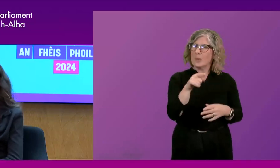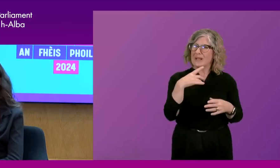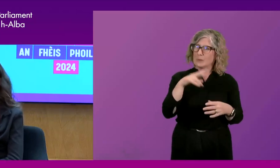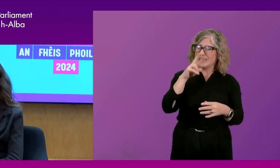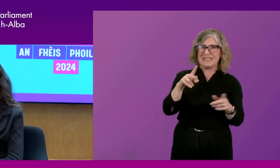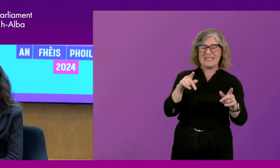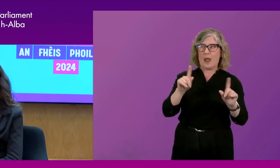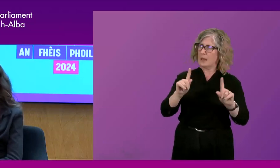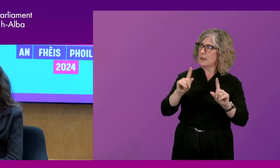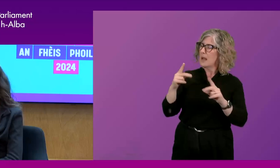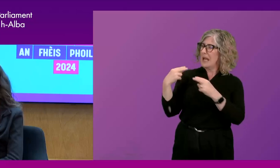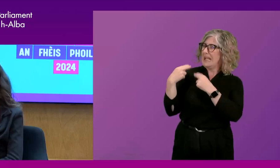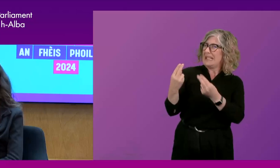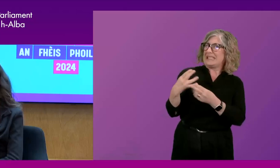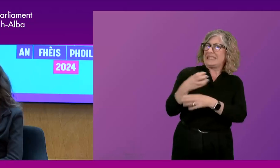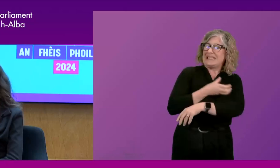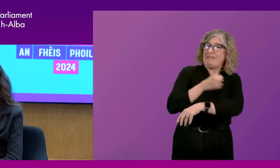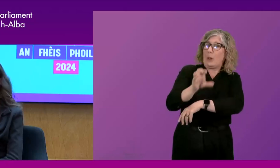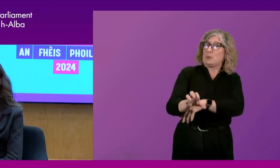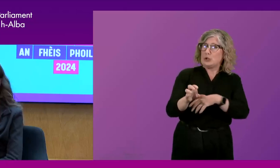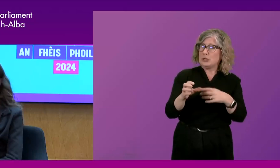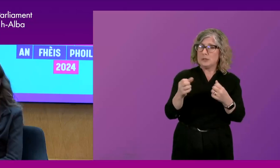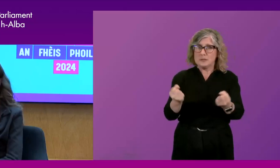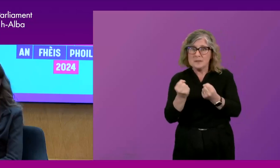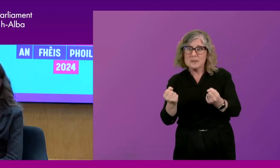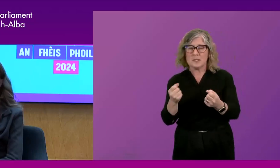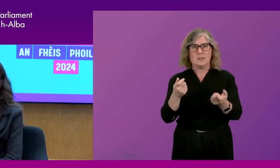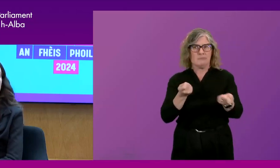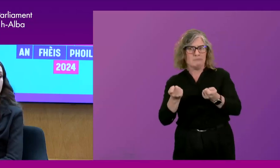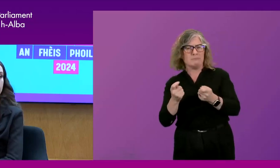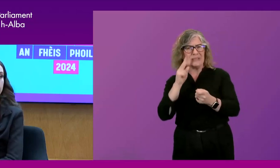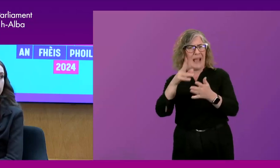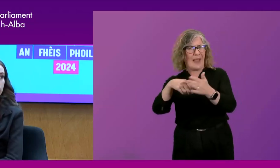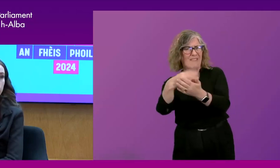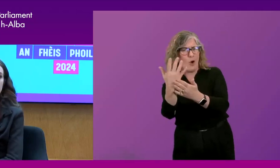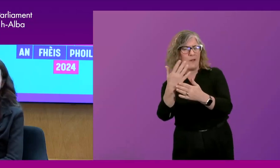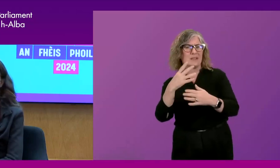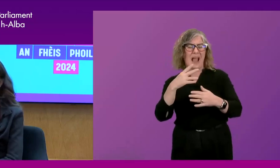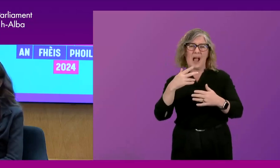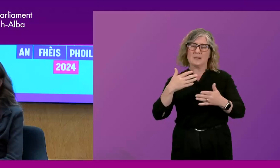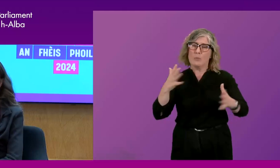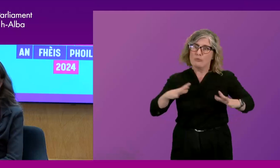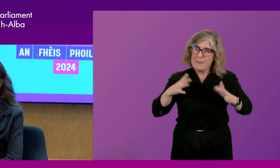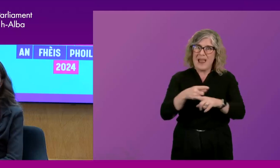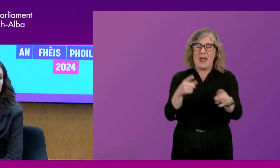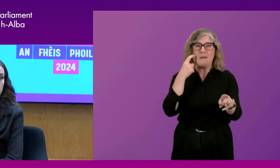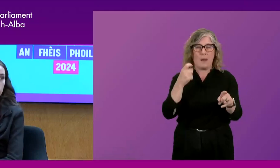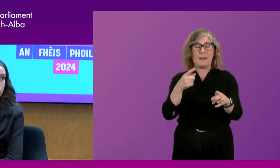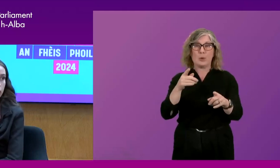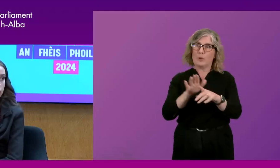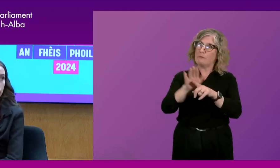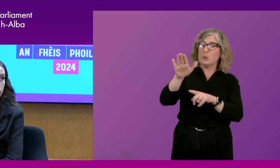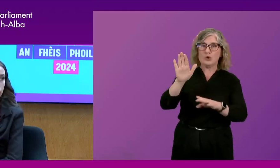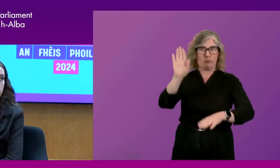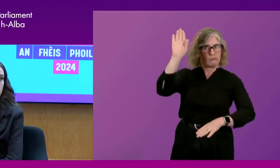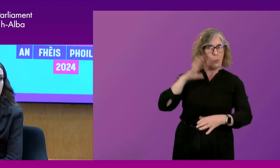What are we looking at over the next 25 years? And that is preparing our young people to inherit this institution and to be responsible